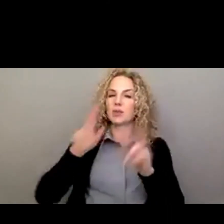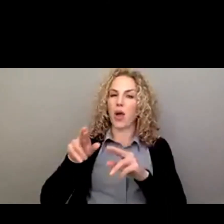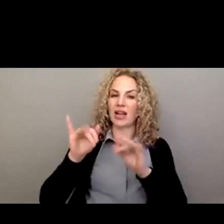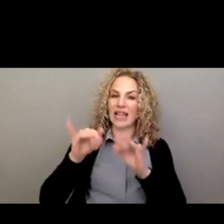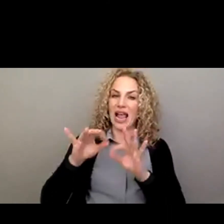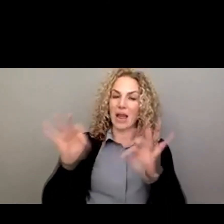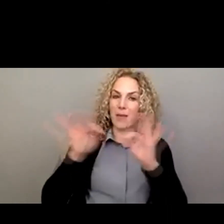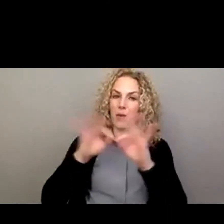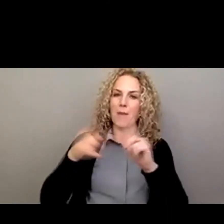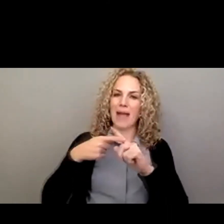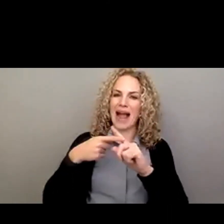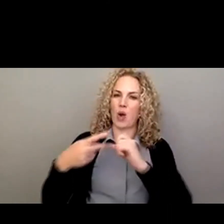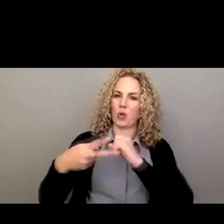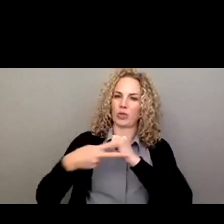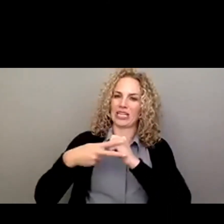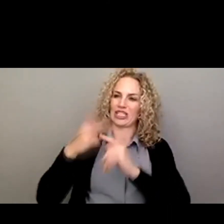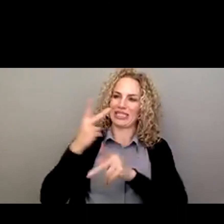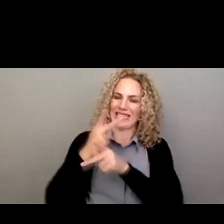about retention,